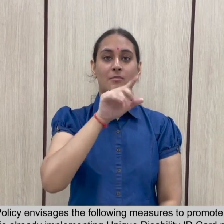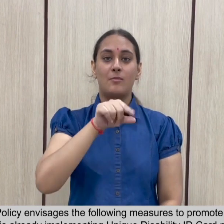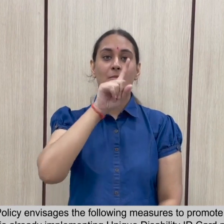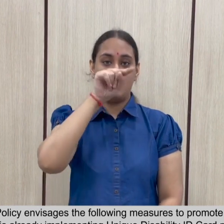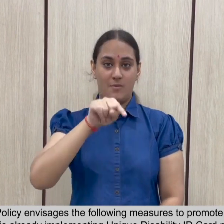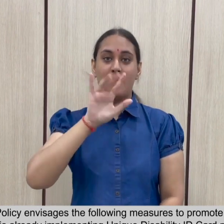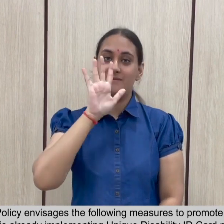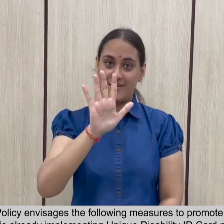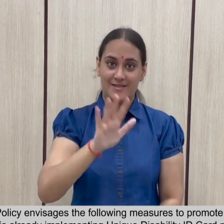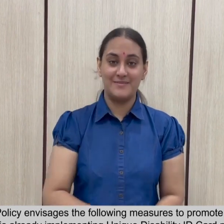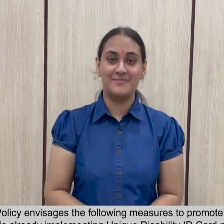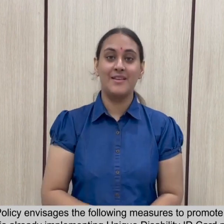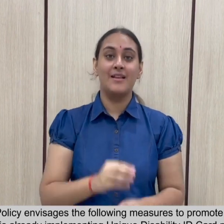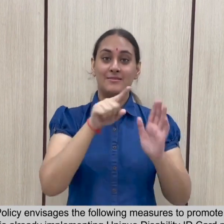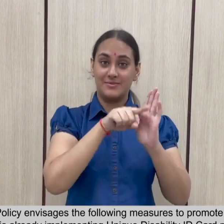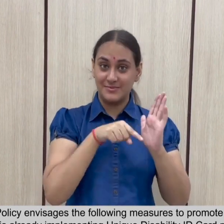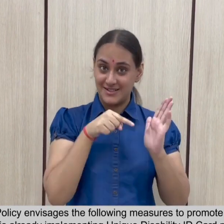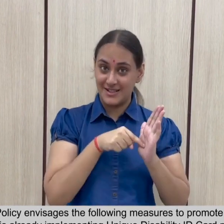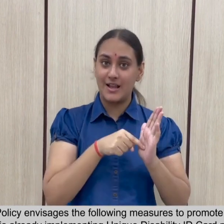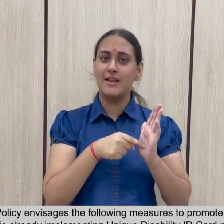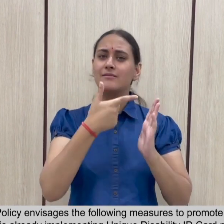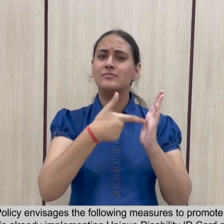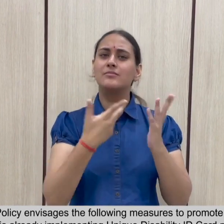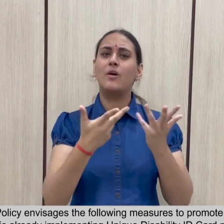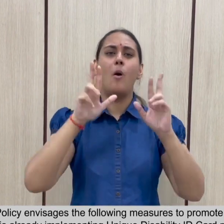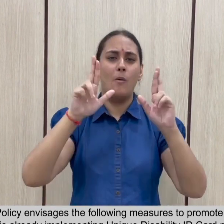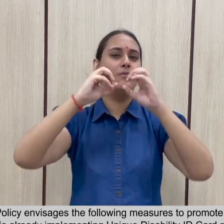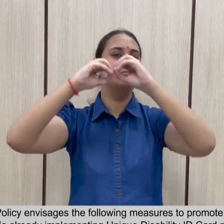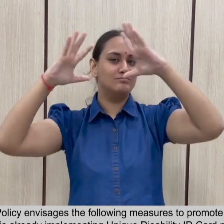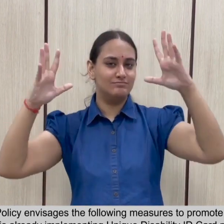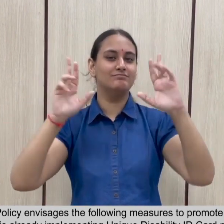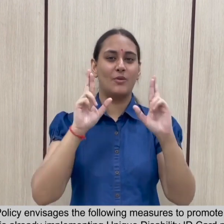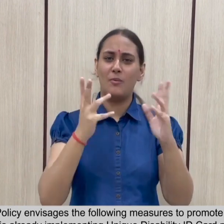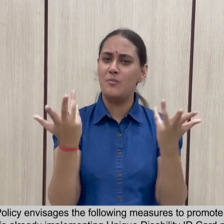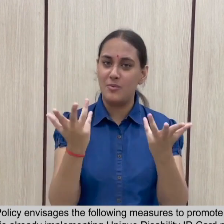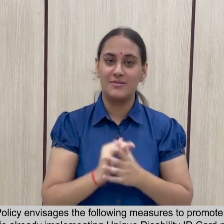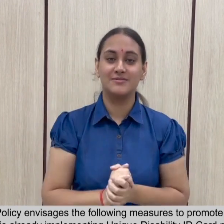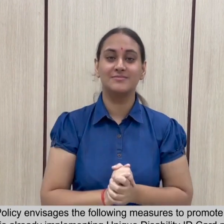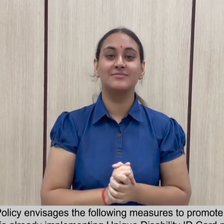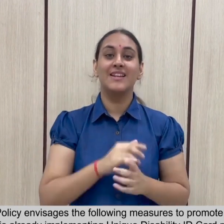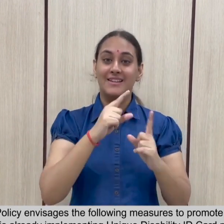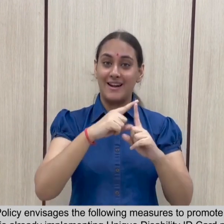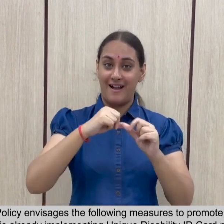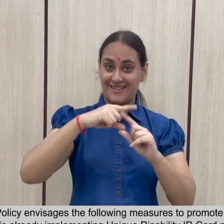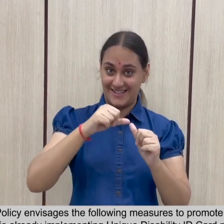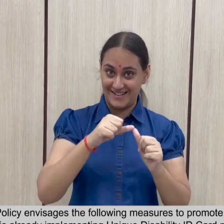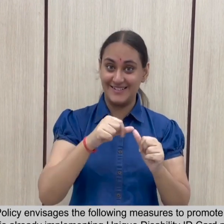14.1.5 The policy envisages the following measures to promote data management.